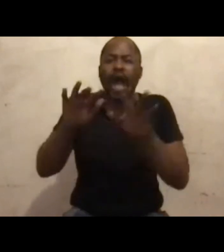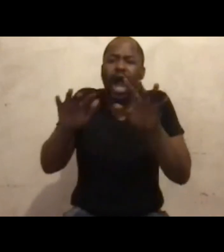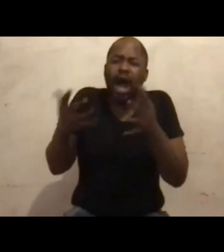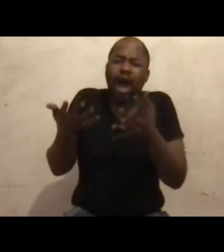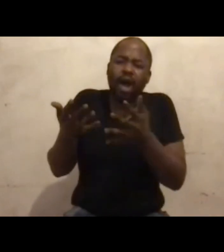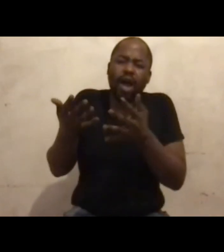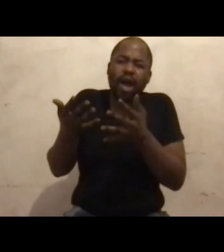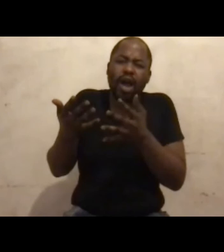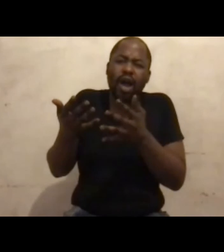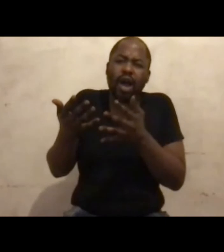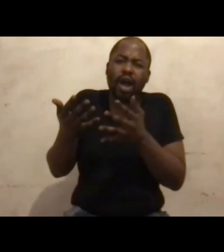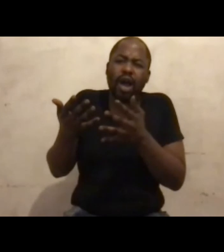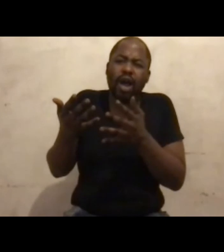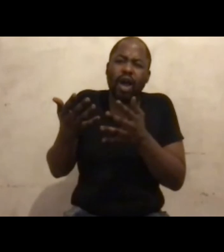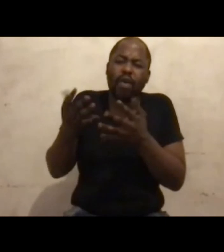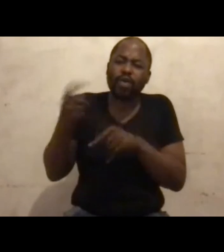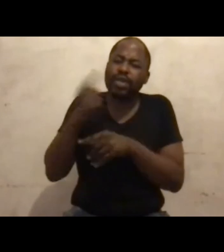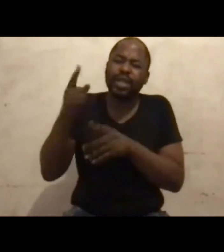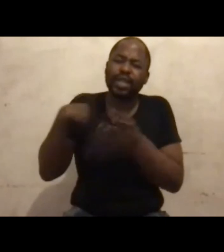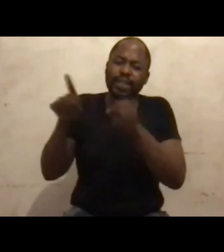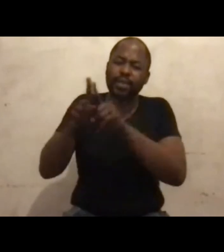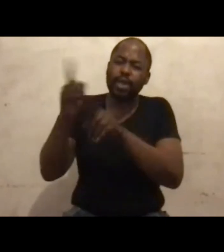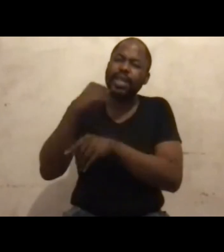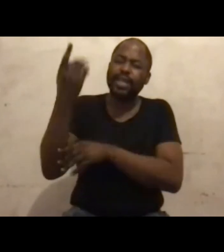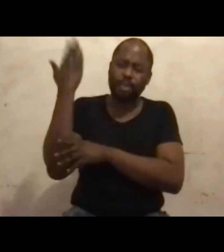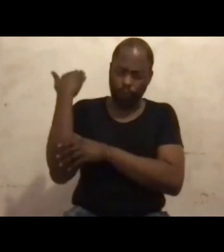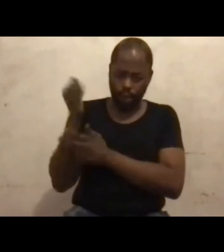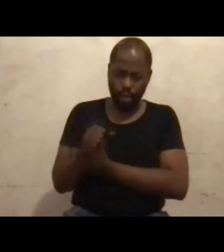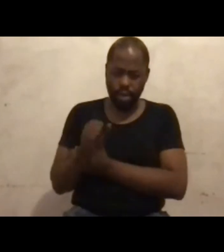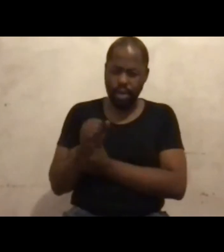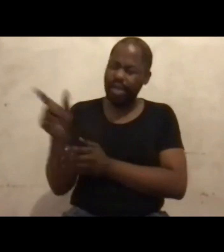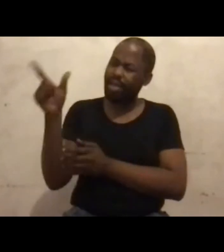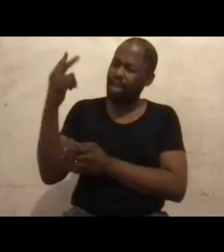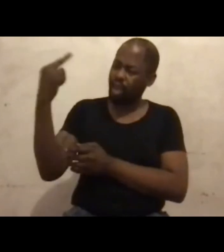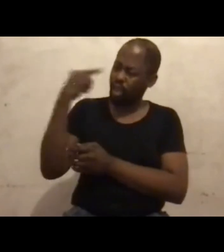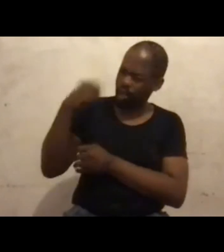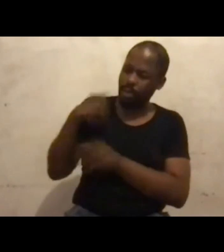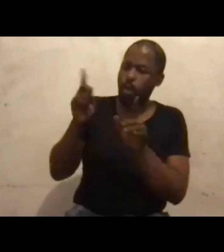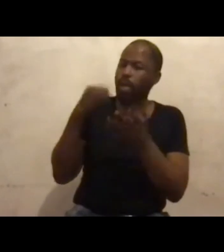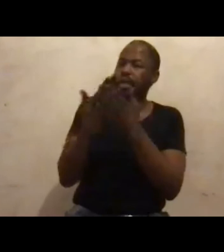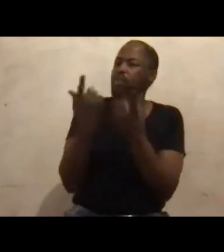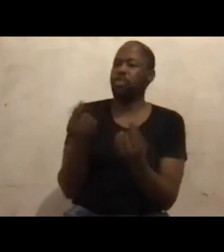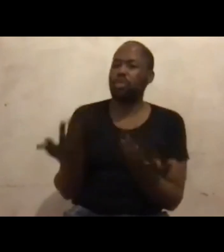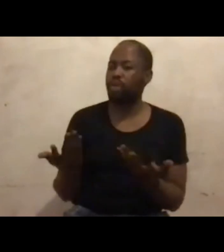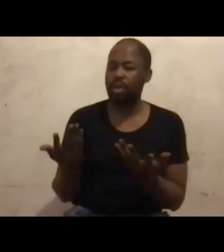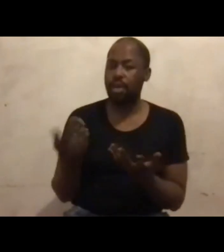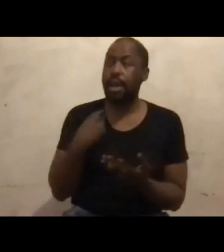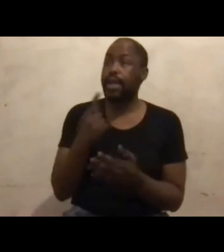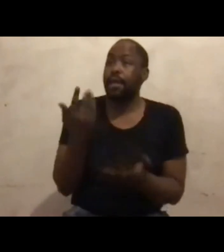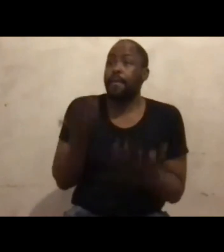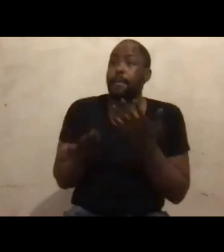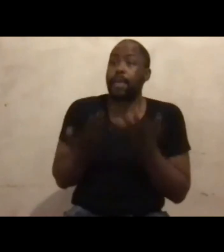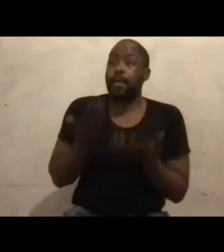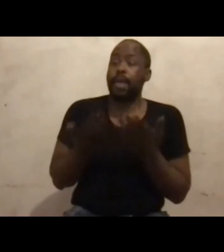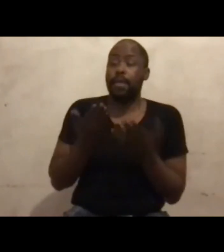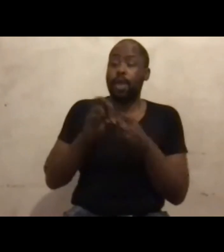say exactly what you said last year? He looked at me and he said, but what can we do? I said, maybe the problem is with us.